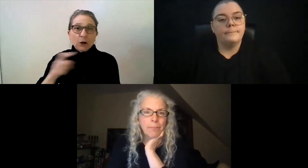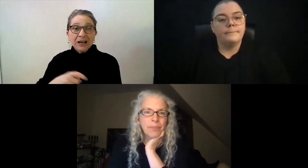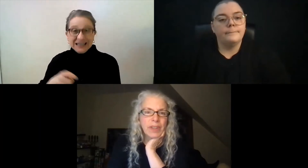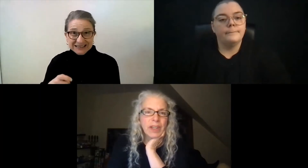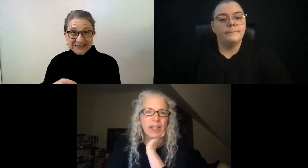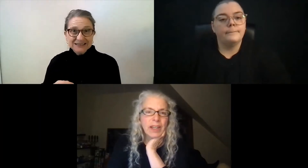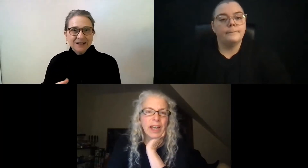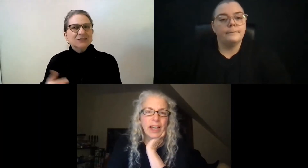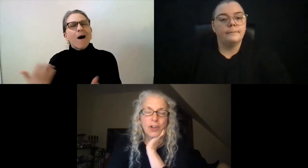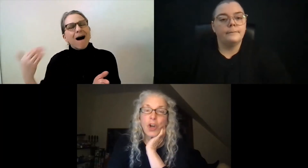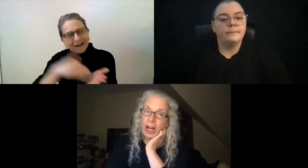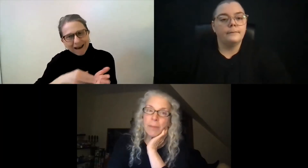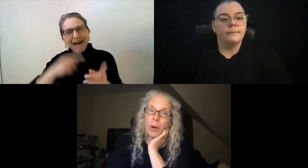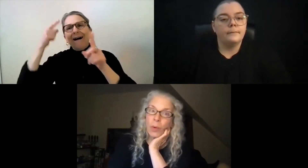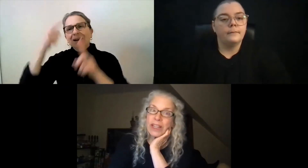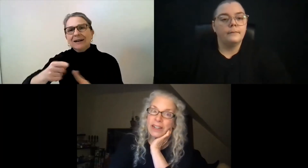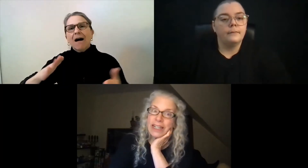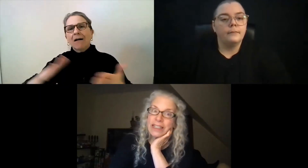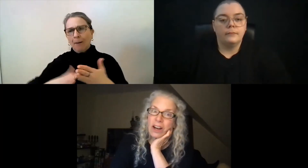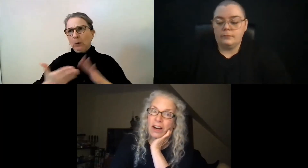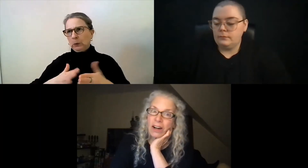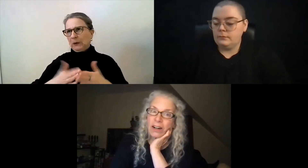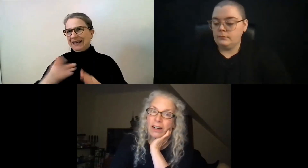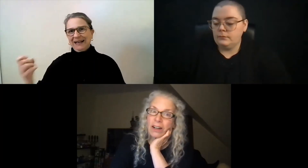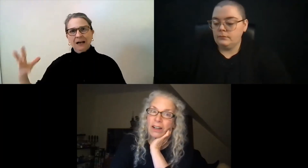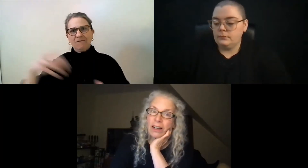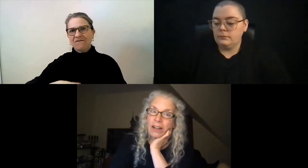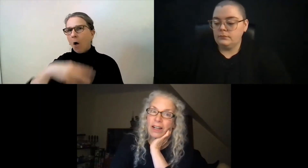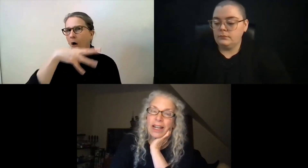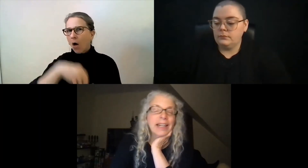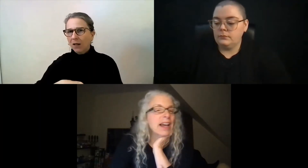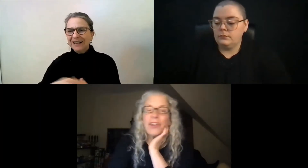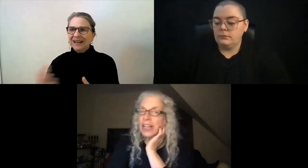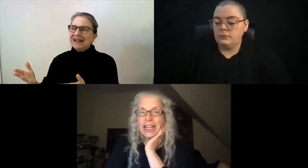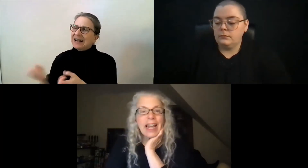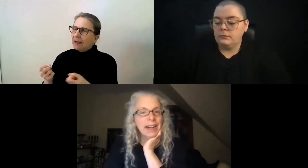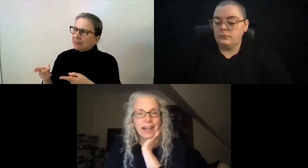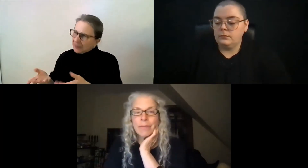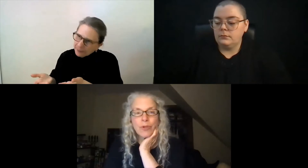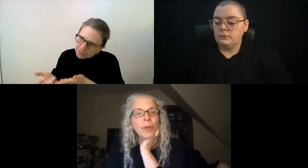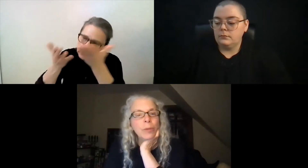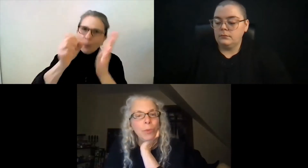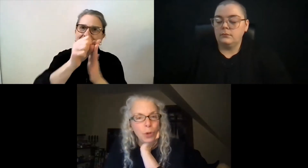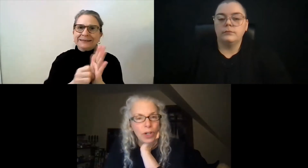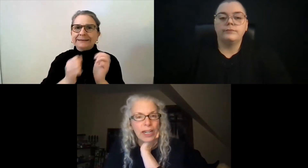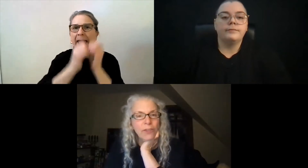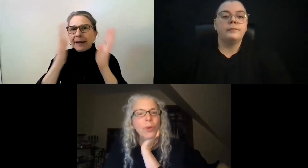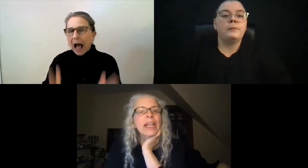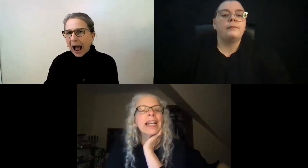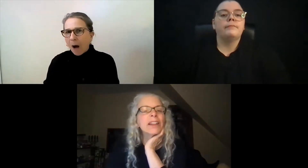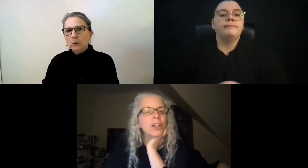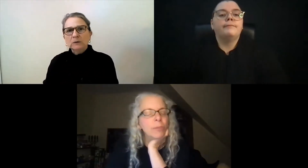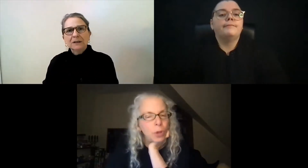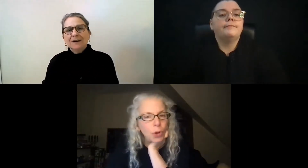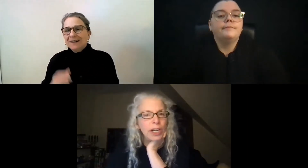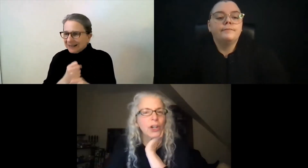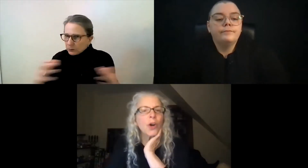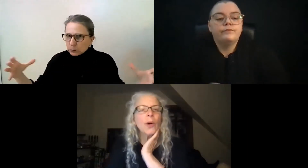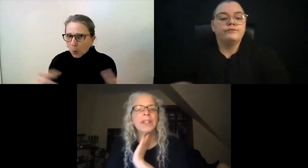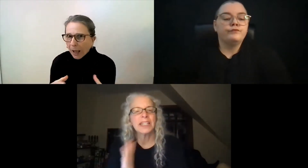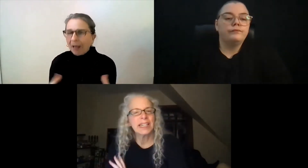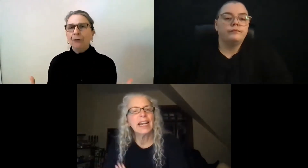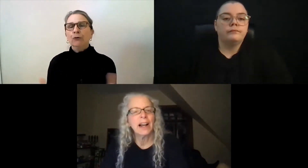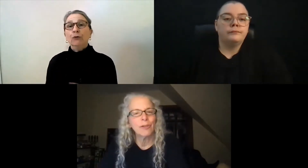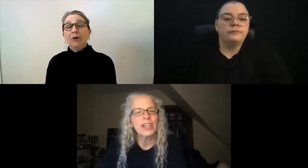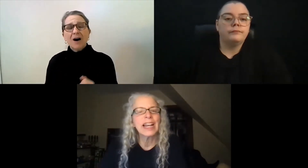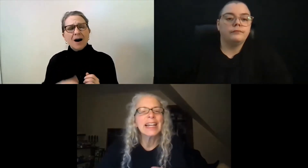and talk about what their needs are, it definitely, again, comes from the community. If we can get the community to